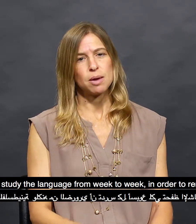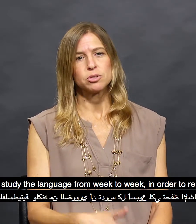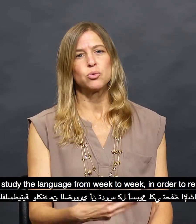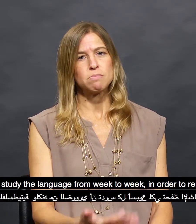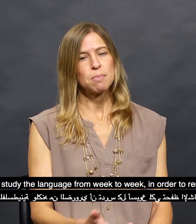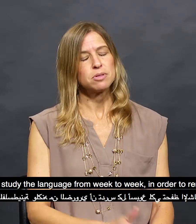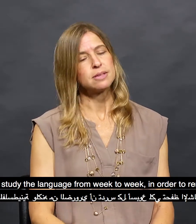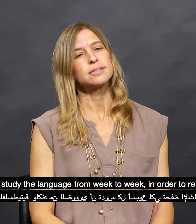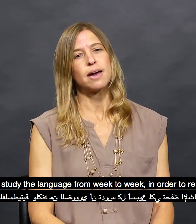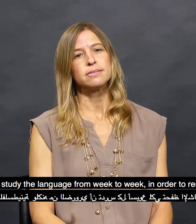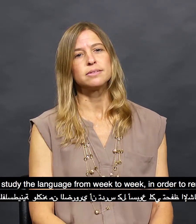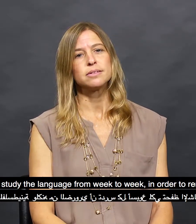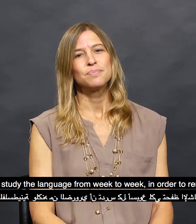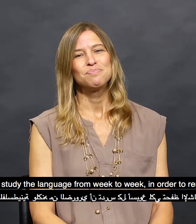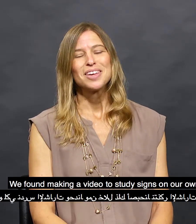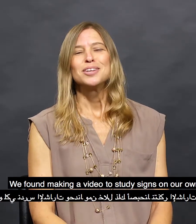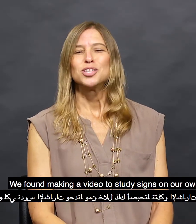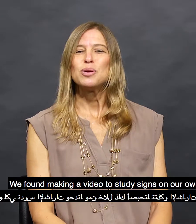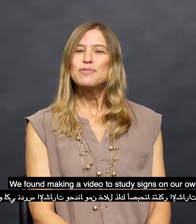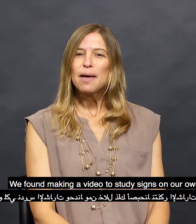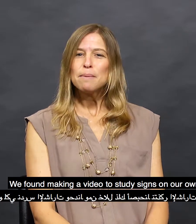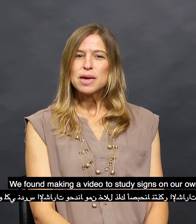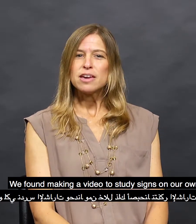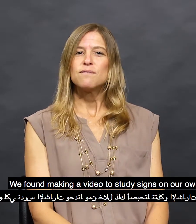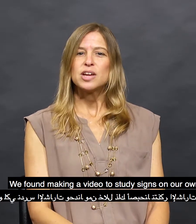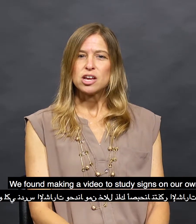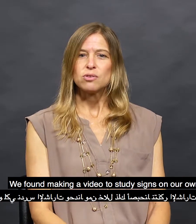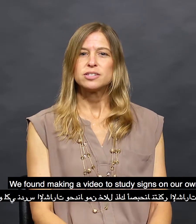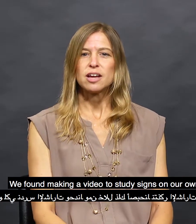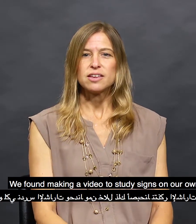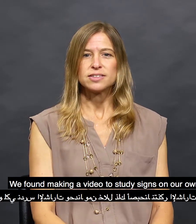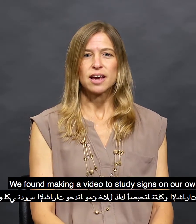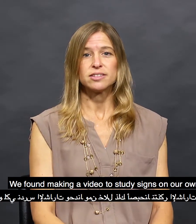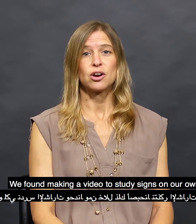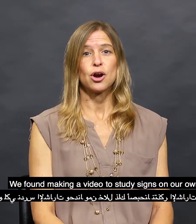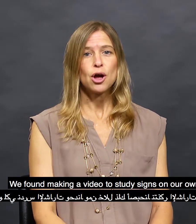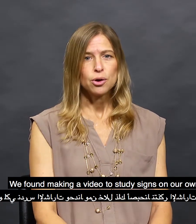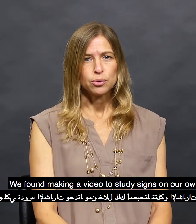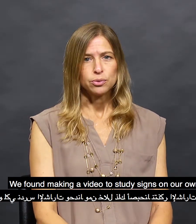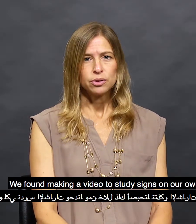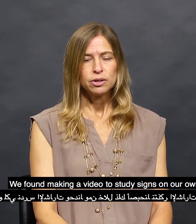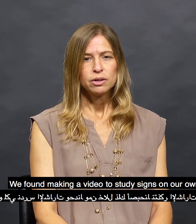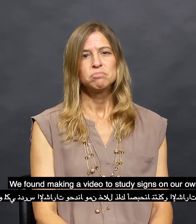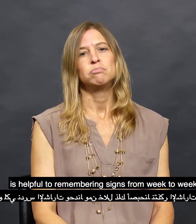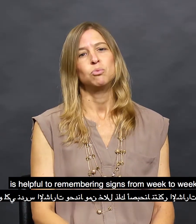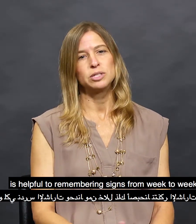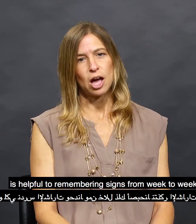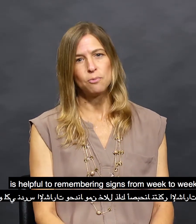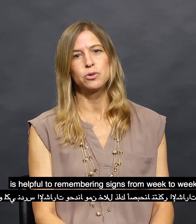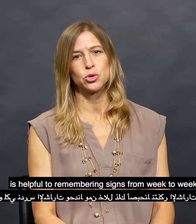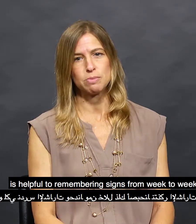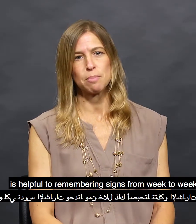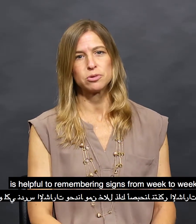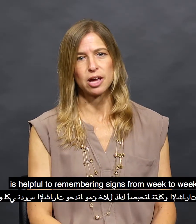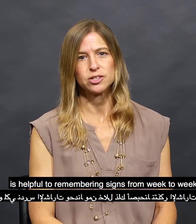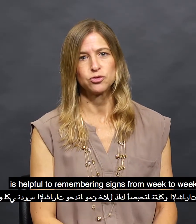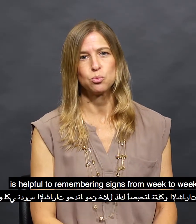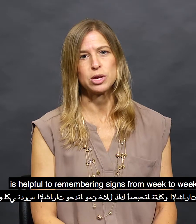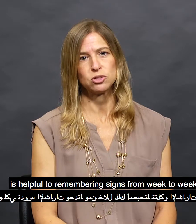able to remember these signs. So we found that making a video to study the signs on our own was helpful to remember signs from week to